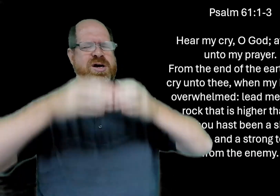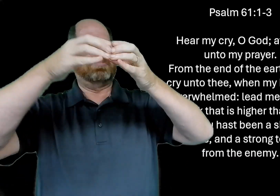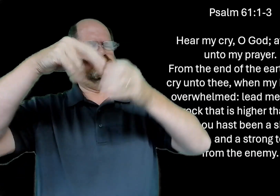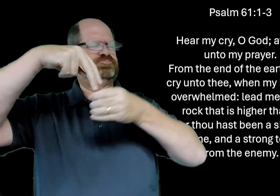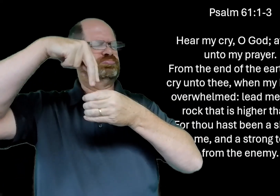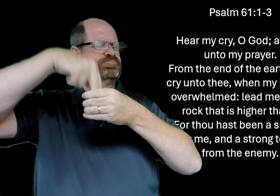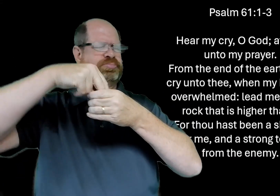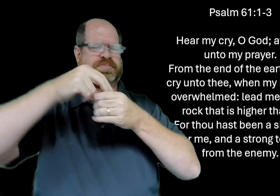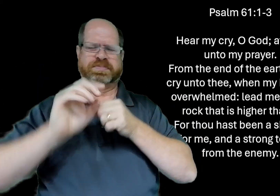tower